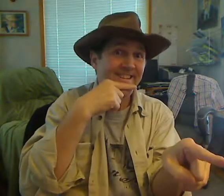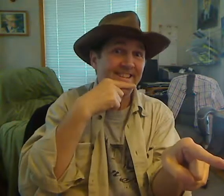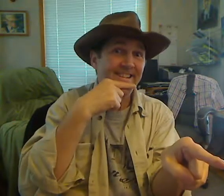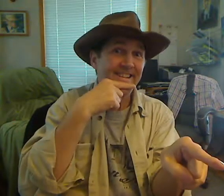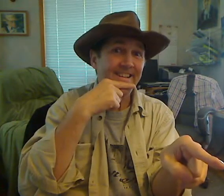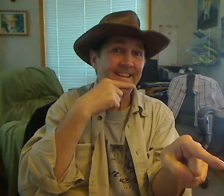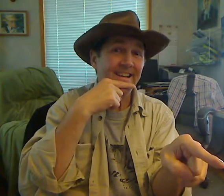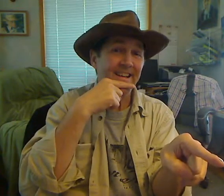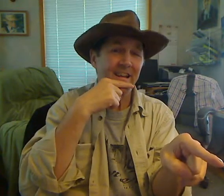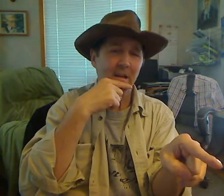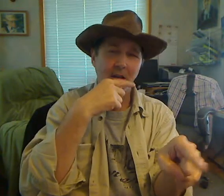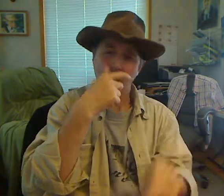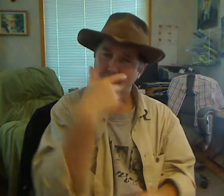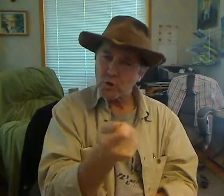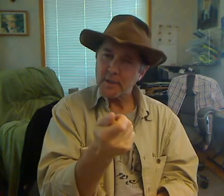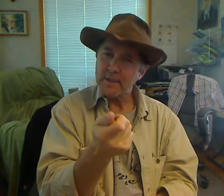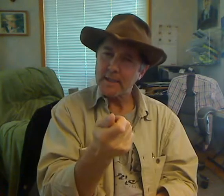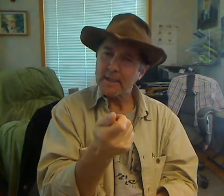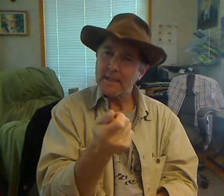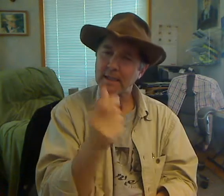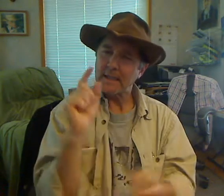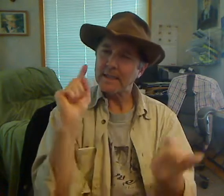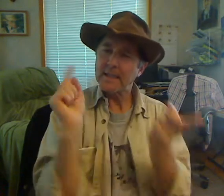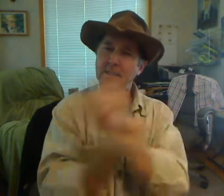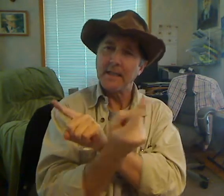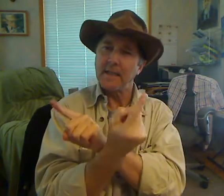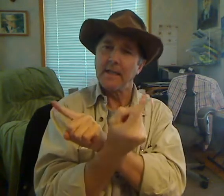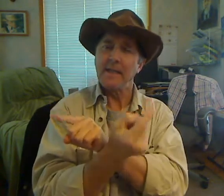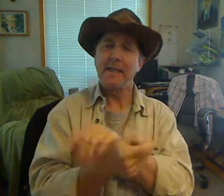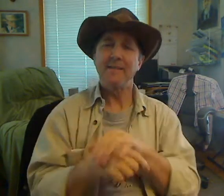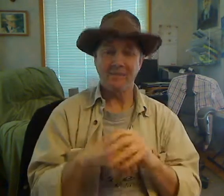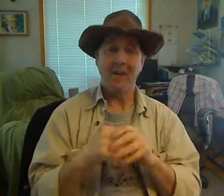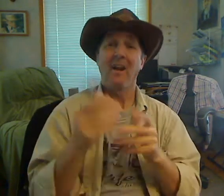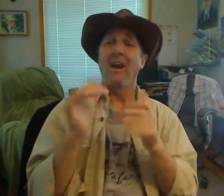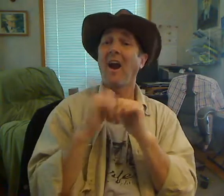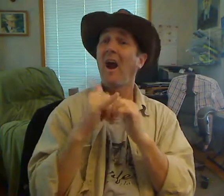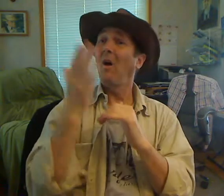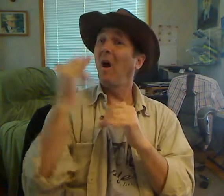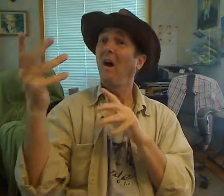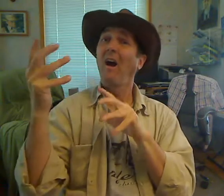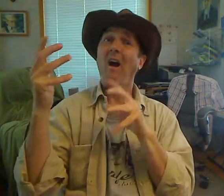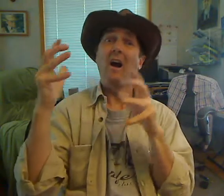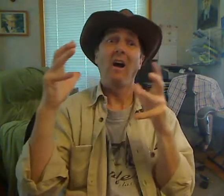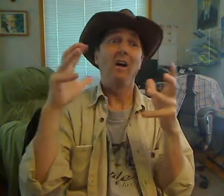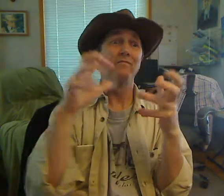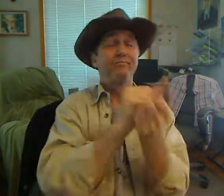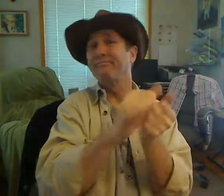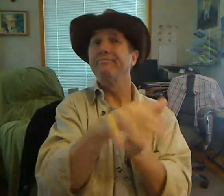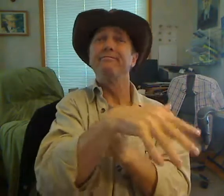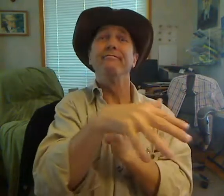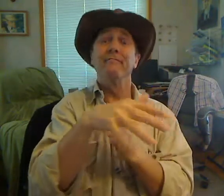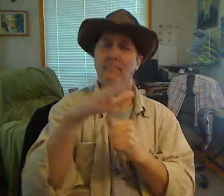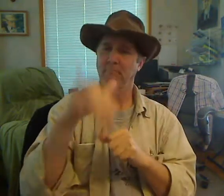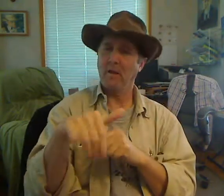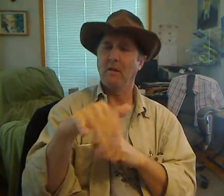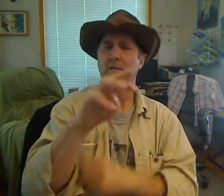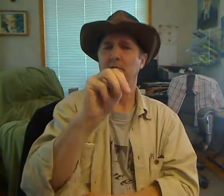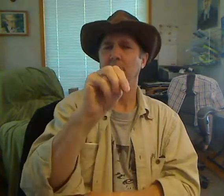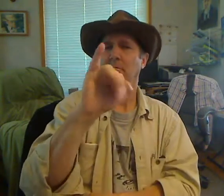in terms of money. Last night in Belgrade, thousands of Serbian ultra-nationalists clashed with police